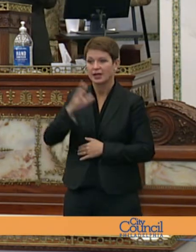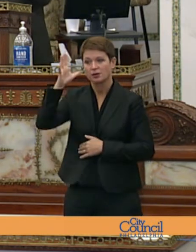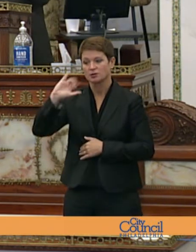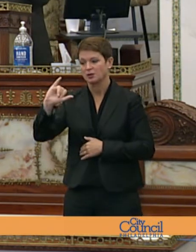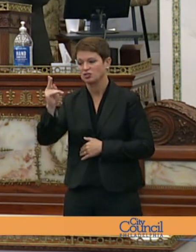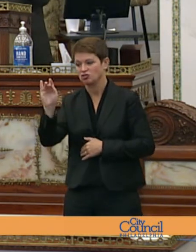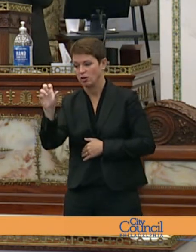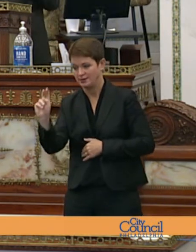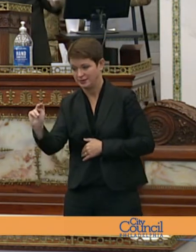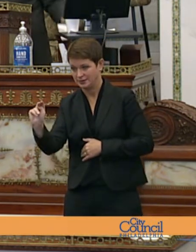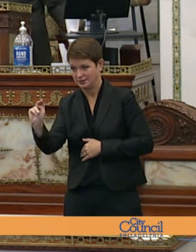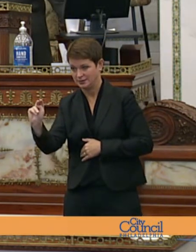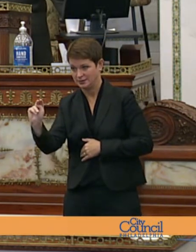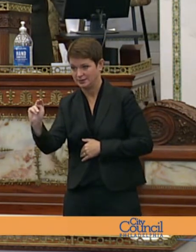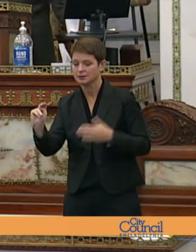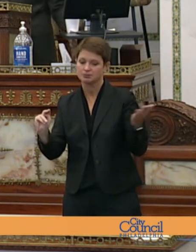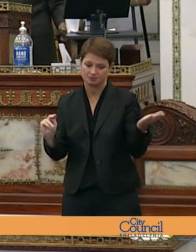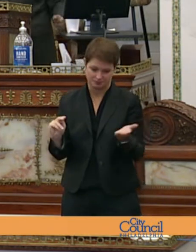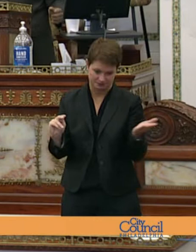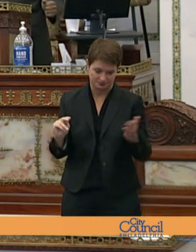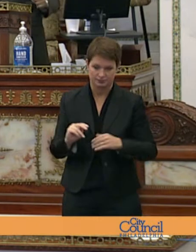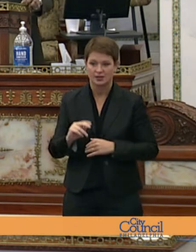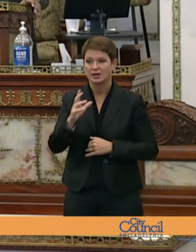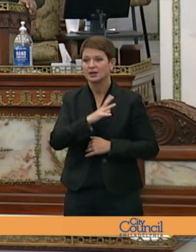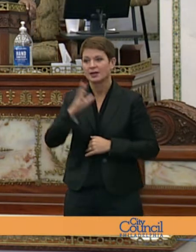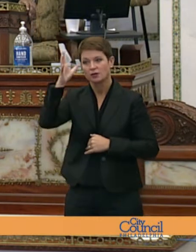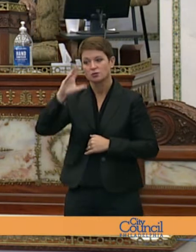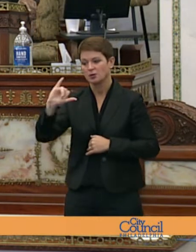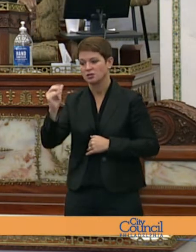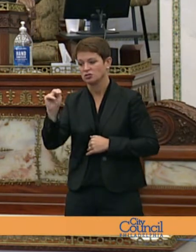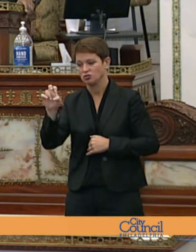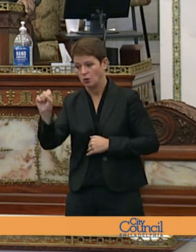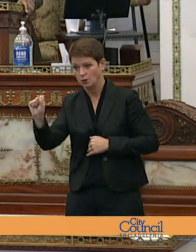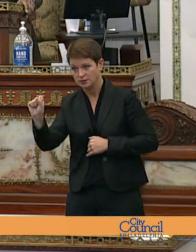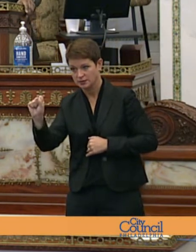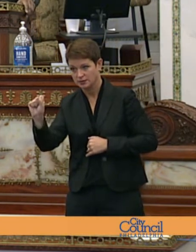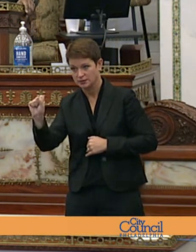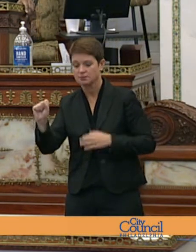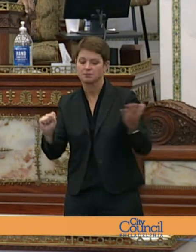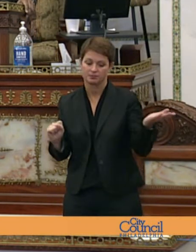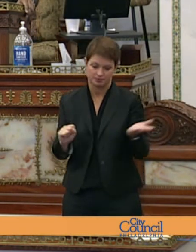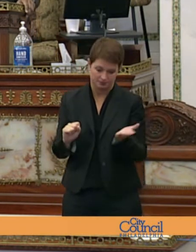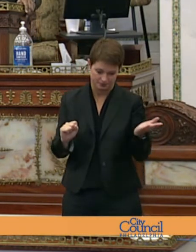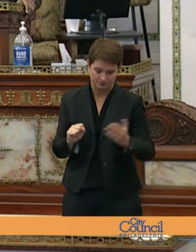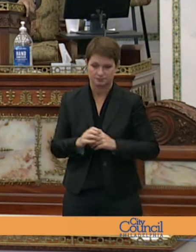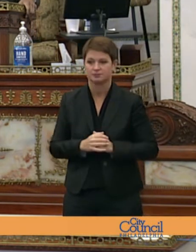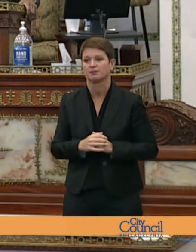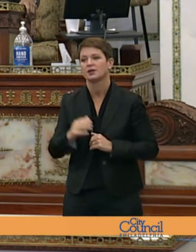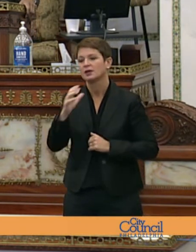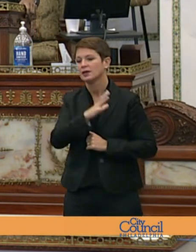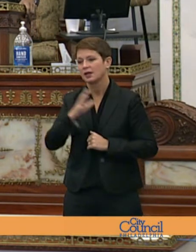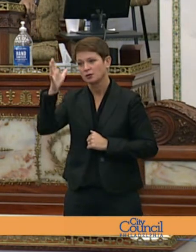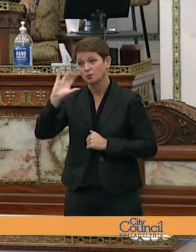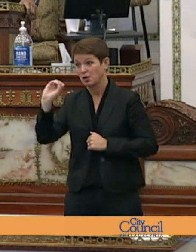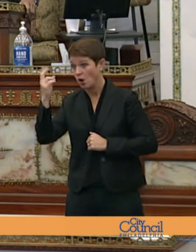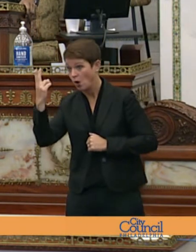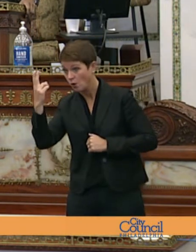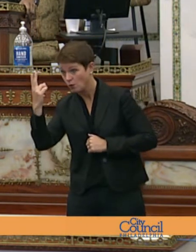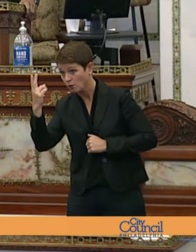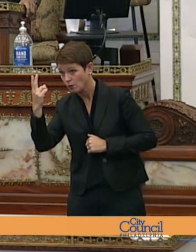Johnson. Present. Councilman Jones. present Councilman Oh